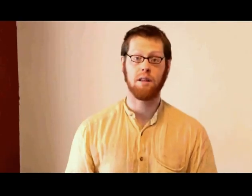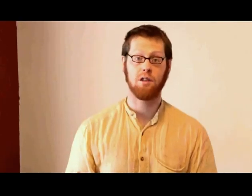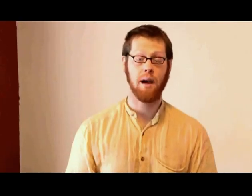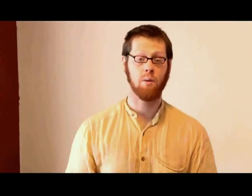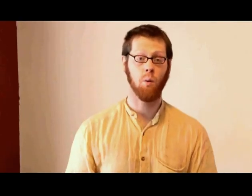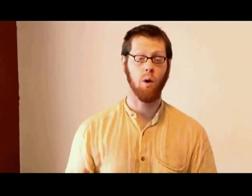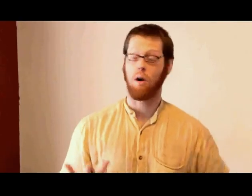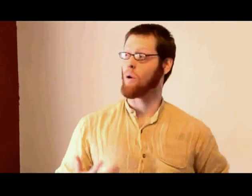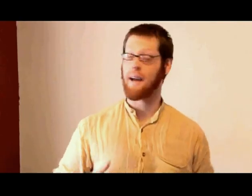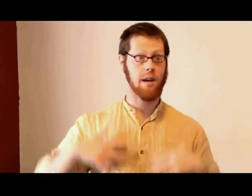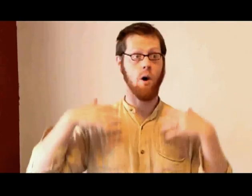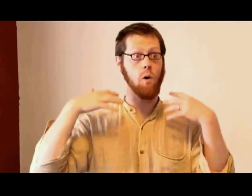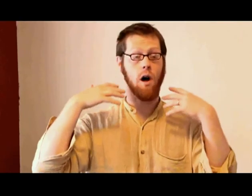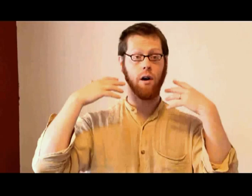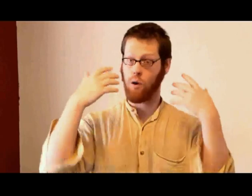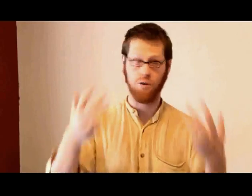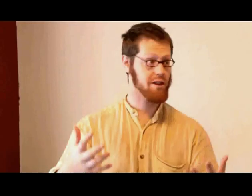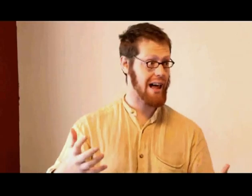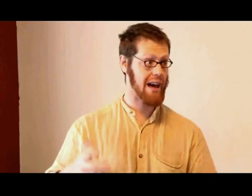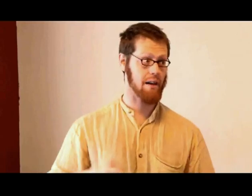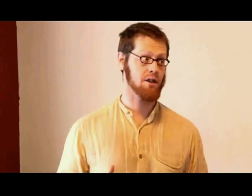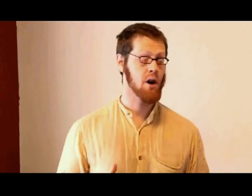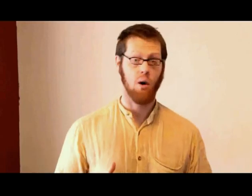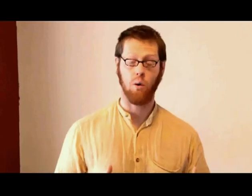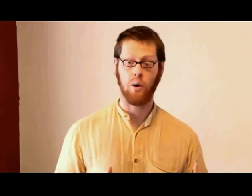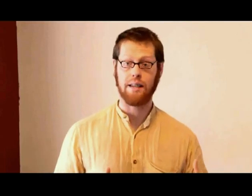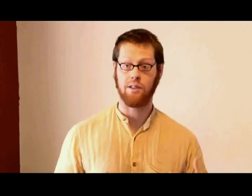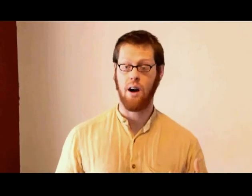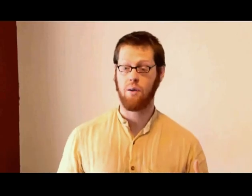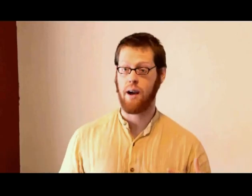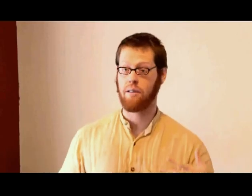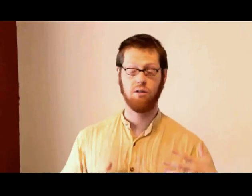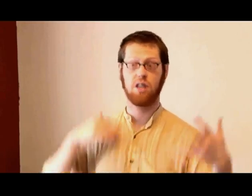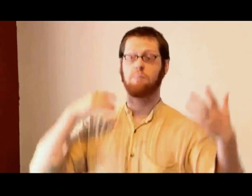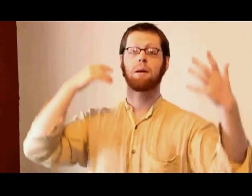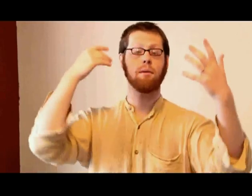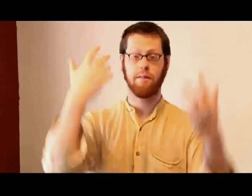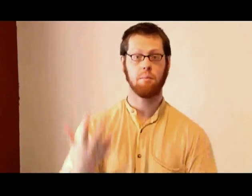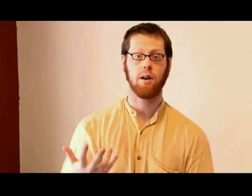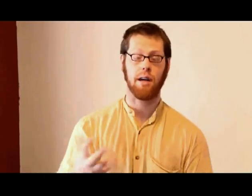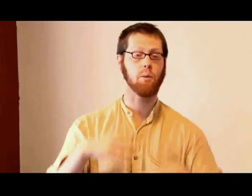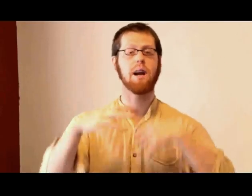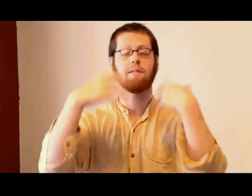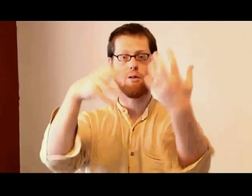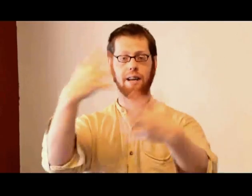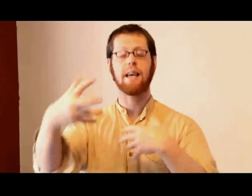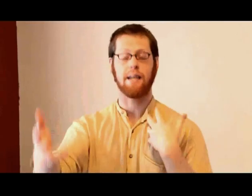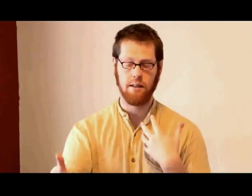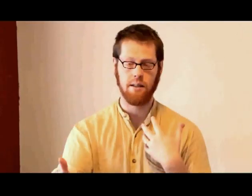participate in war, or I can no longer hold slaves, or it's not right to cheat people at the market. Whatever it is,